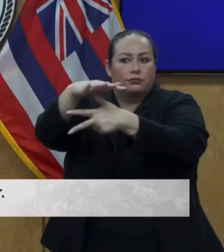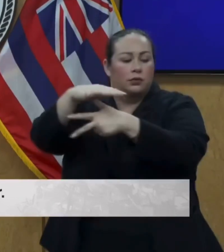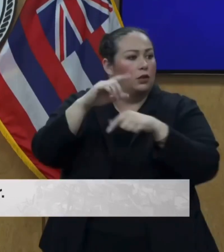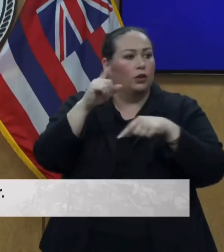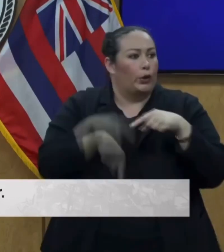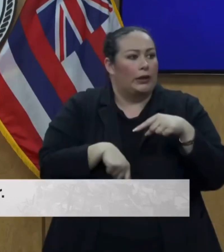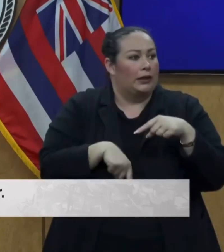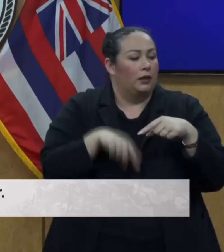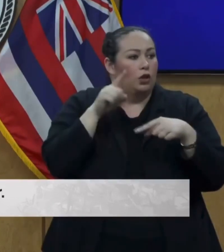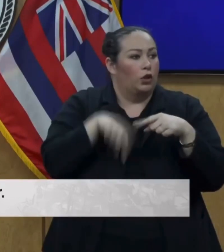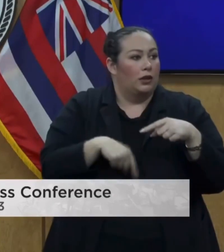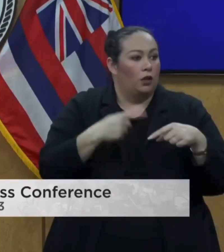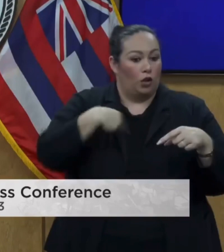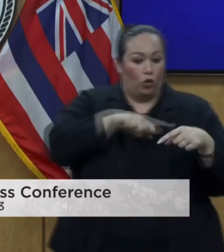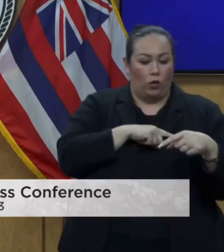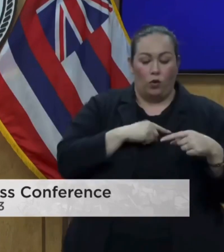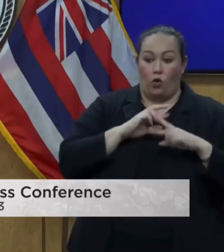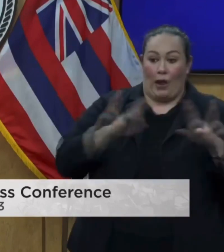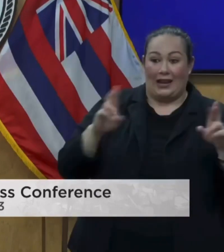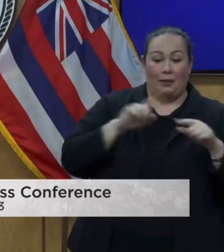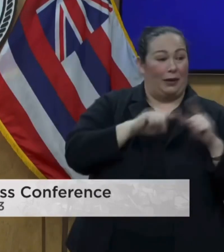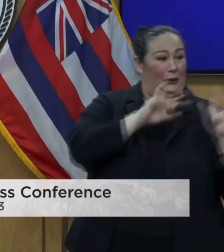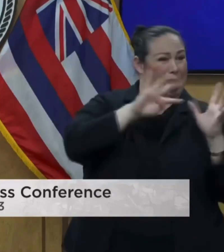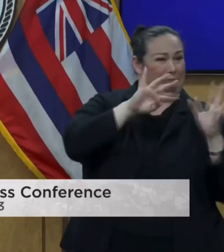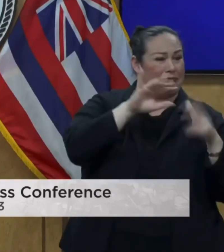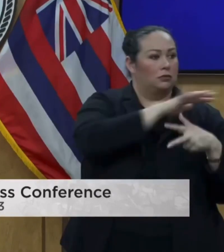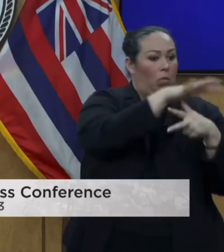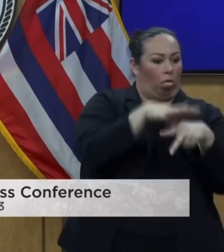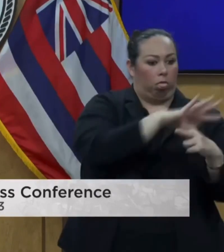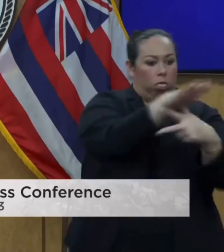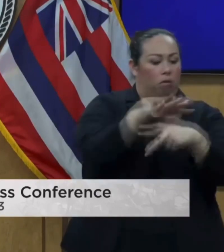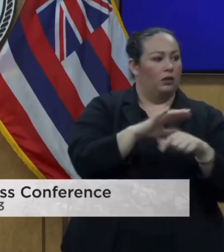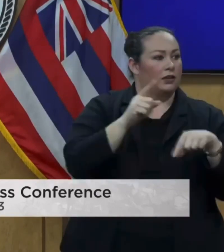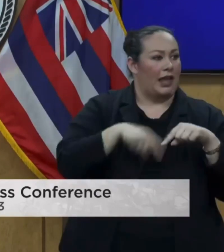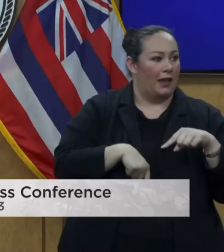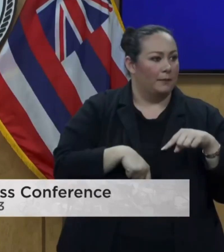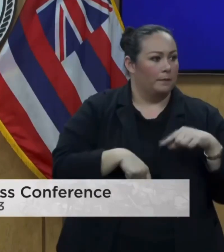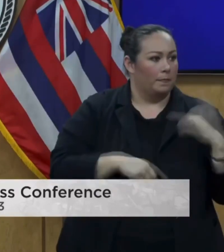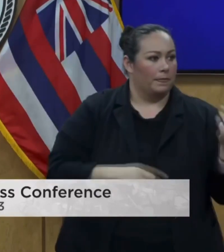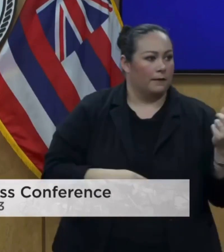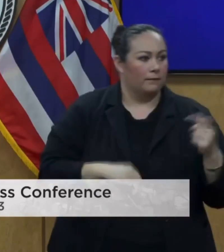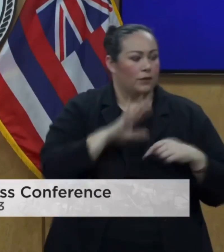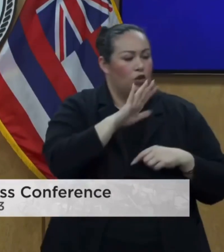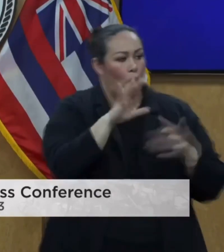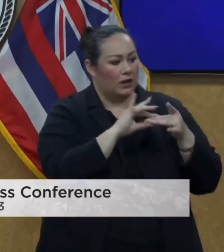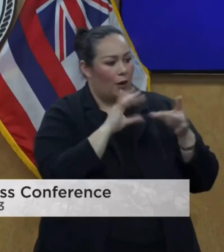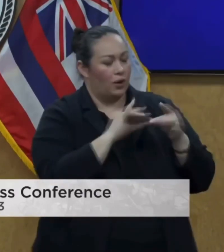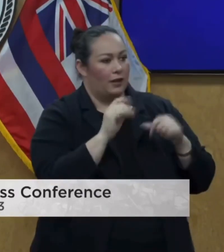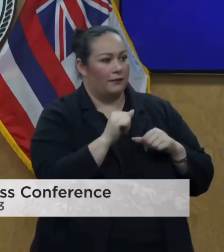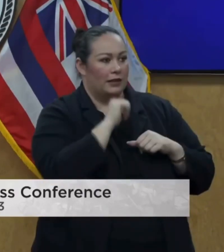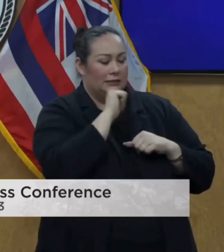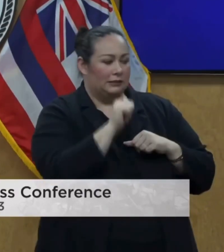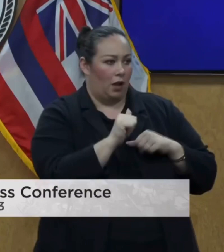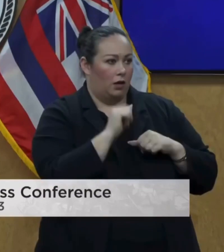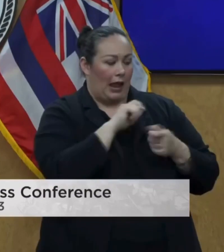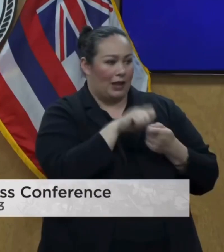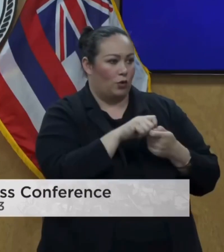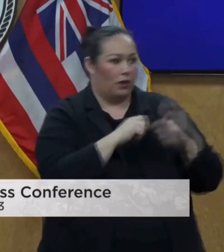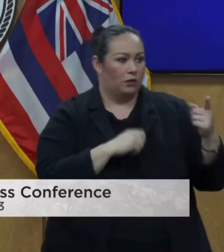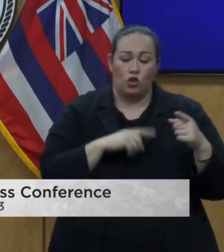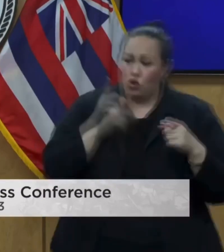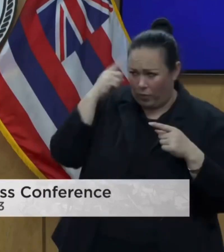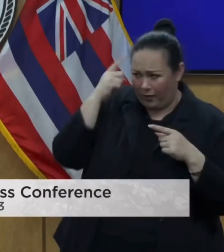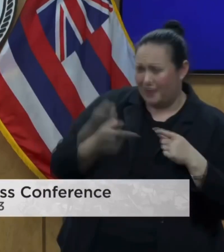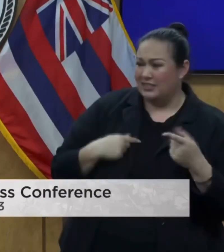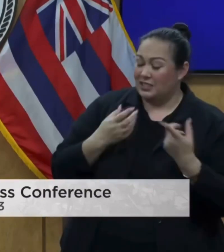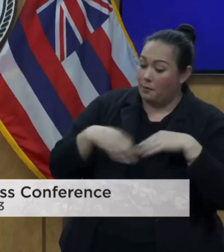ready. We're ready to go. So the narrative you're pushing is not totally armed. Don't you think it was important for your agency